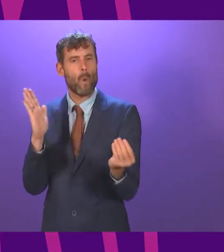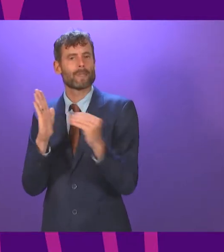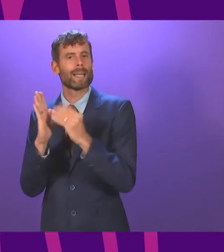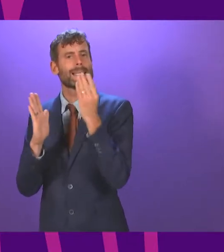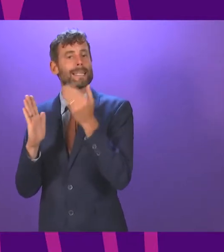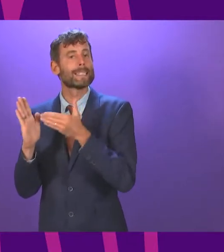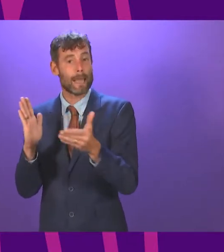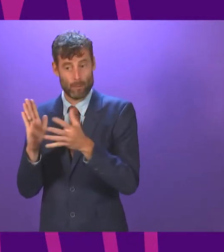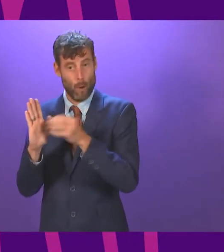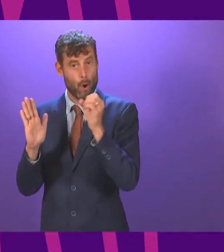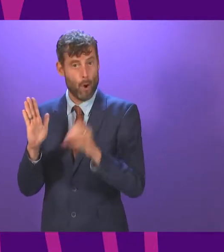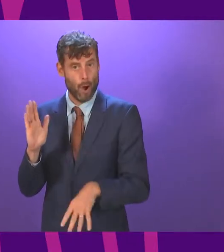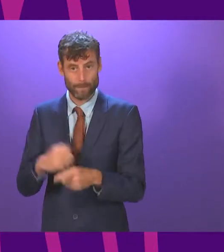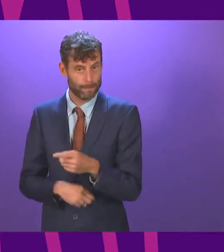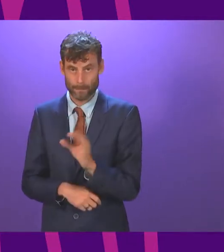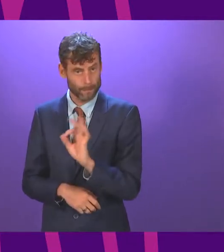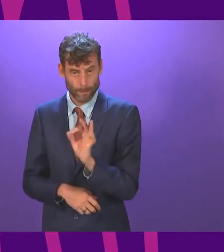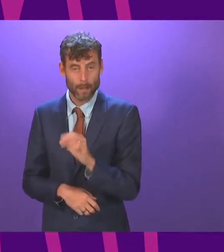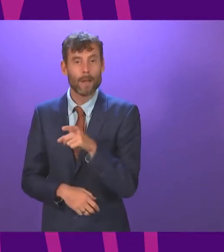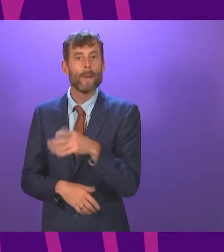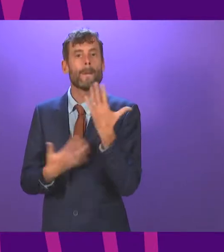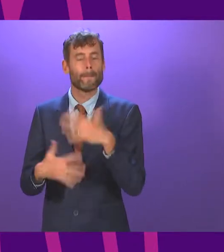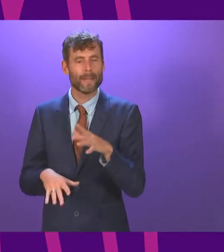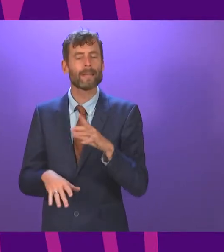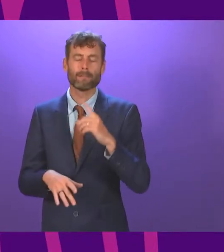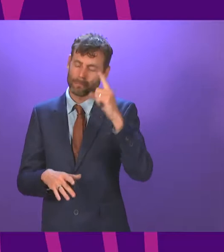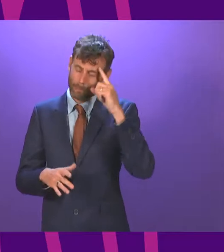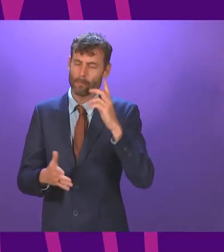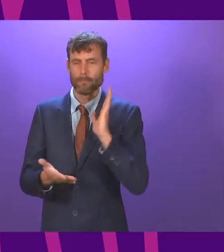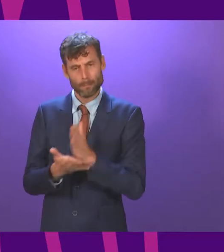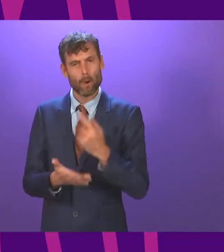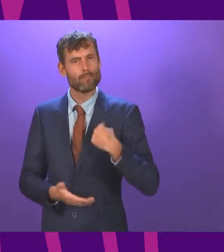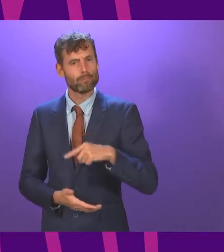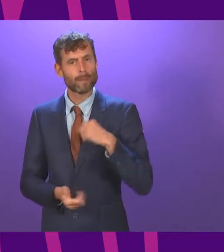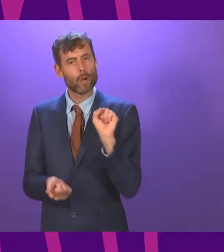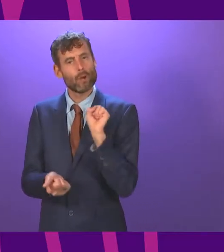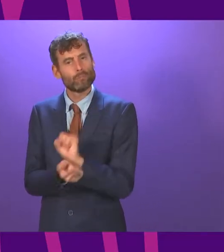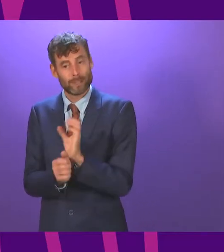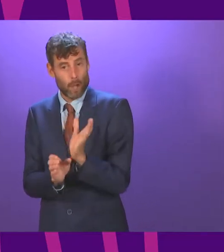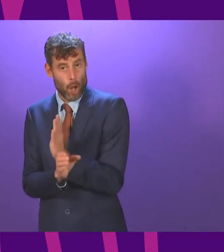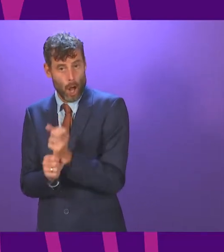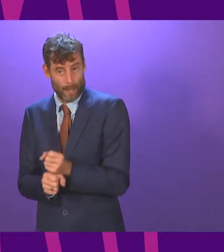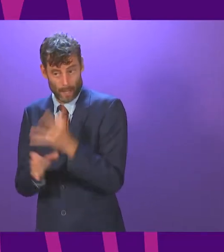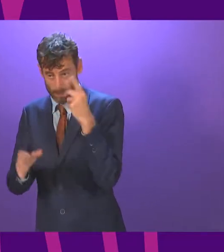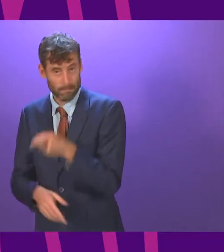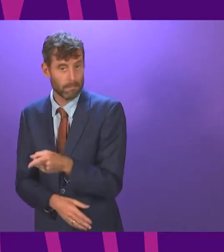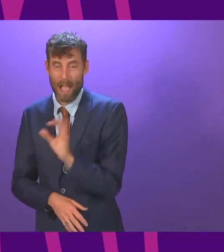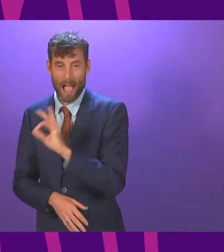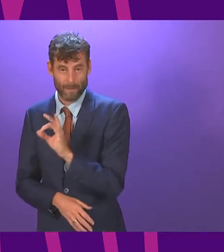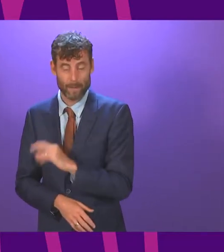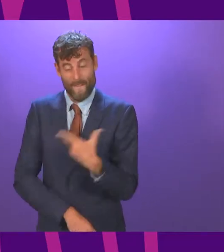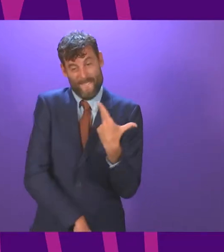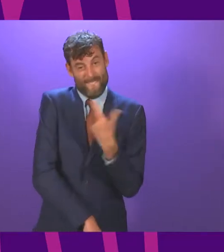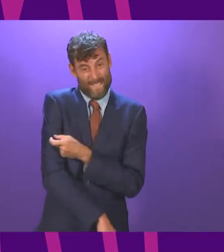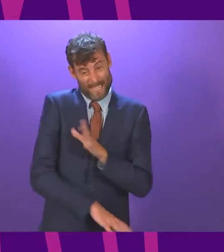example, to release prisoners early from prison. They promised to vaccinate all adults and have failed to deliver on that.